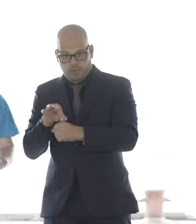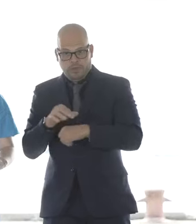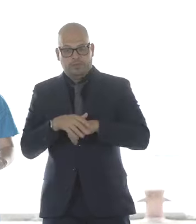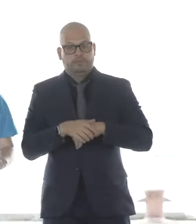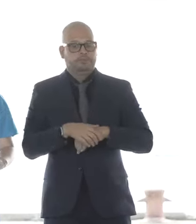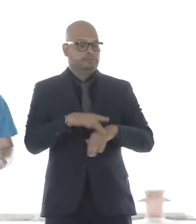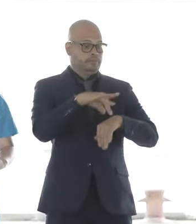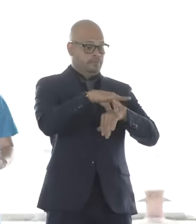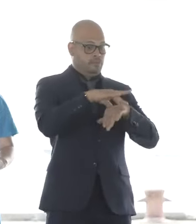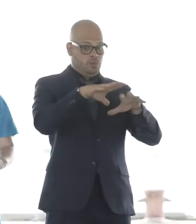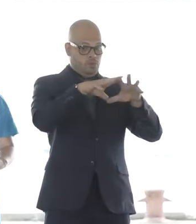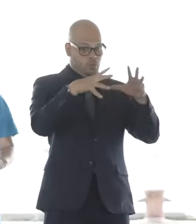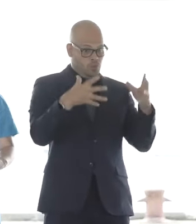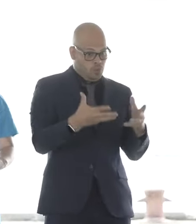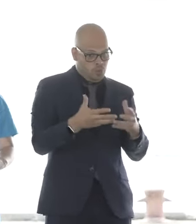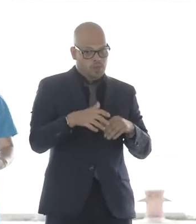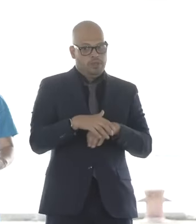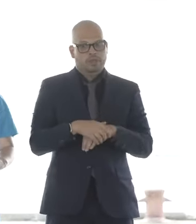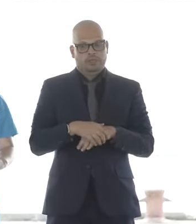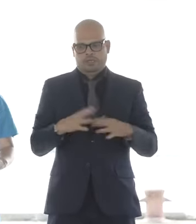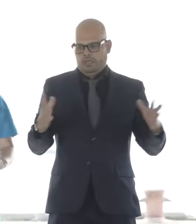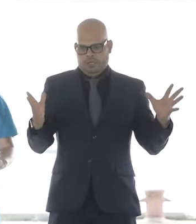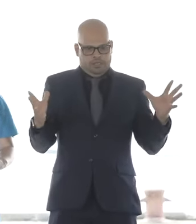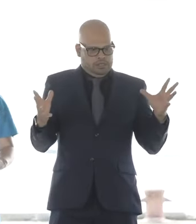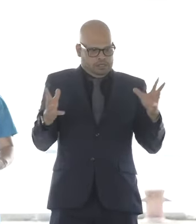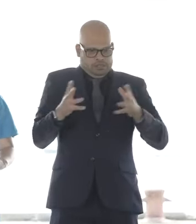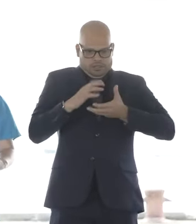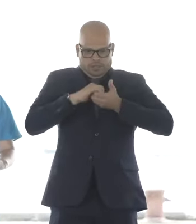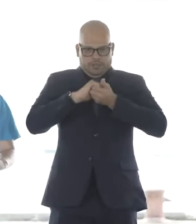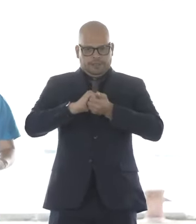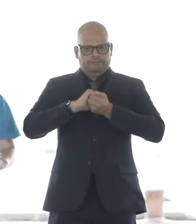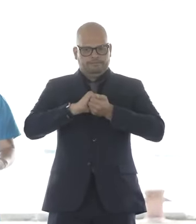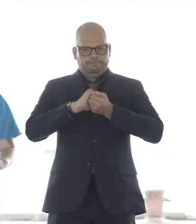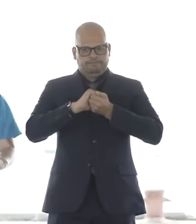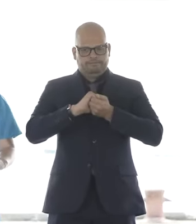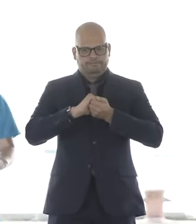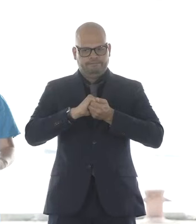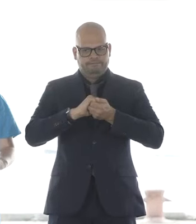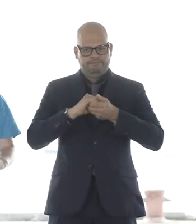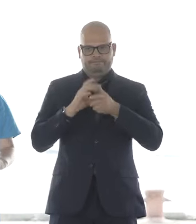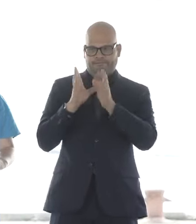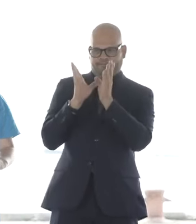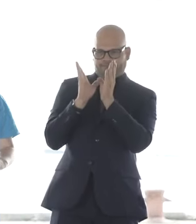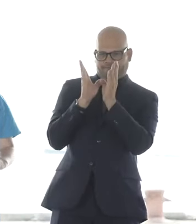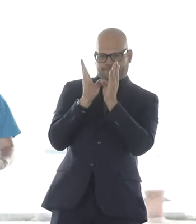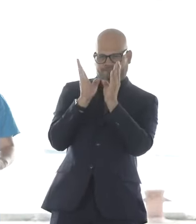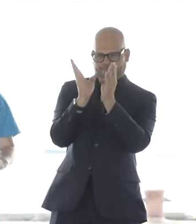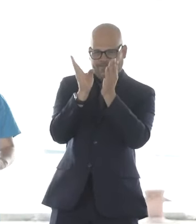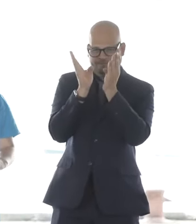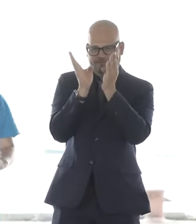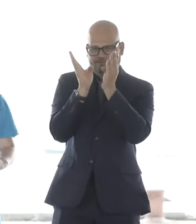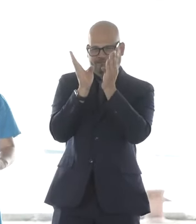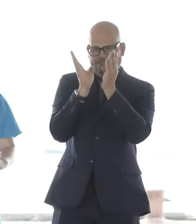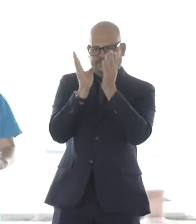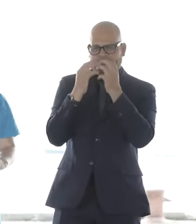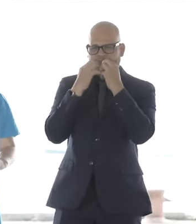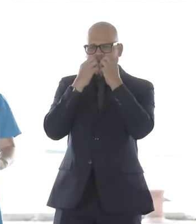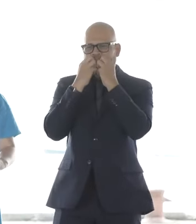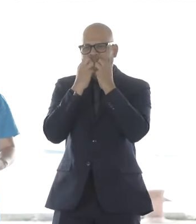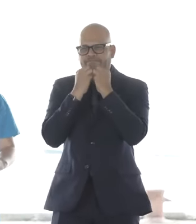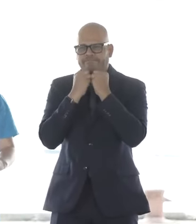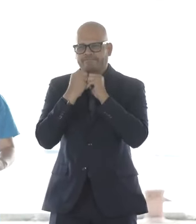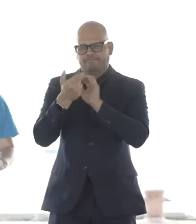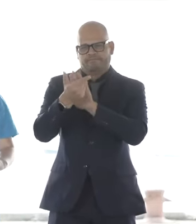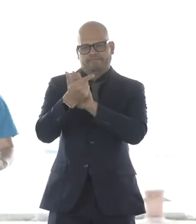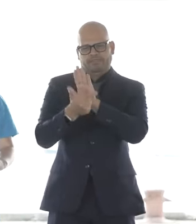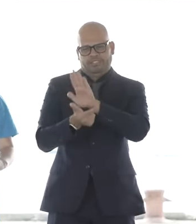We came together under environmental justice principles and convinced the Conservation Law Foundation to represent us. It was a year's worth of